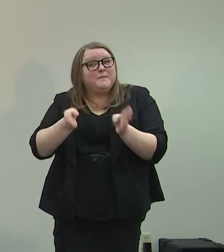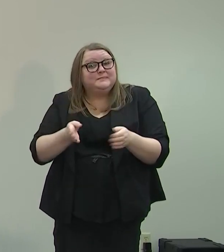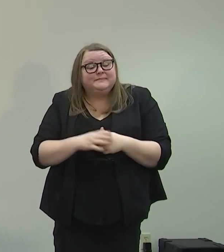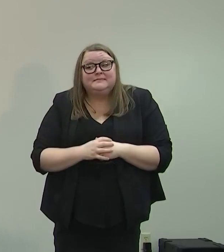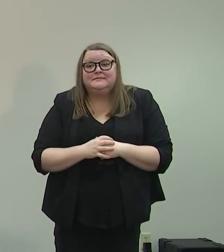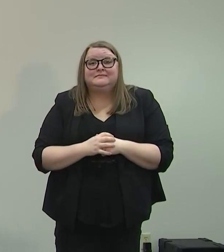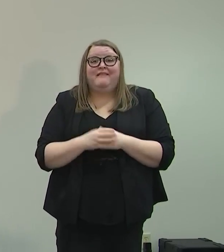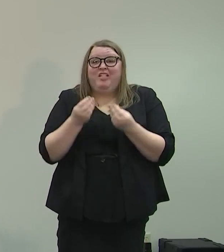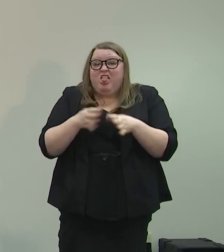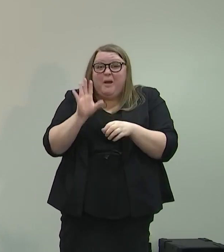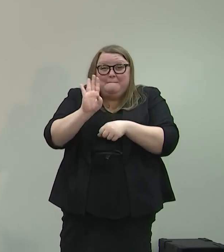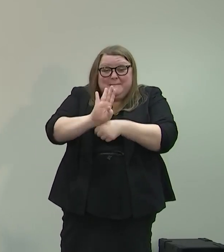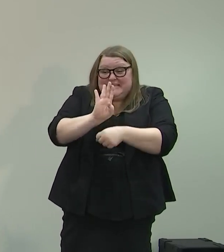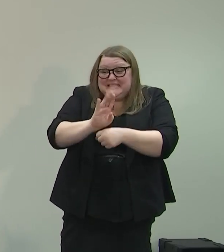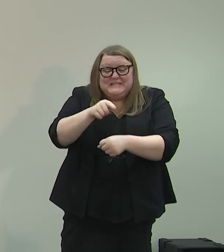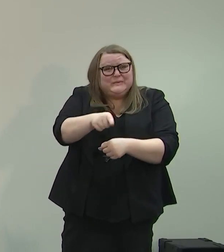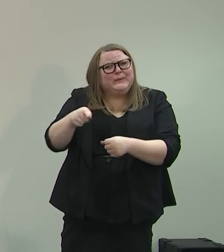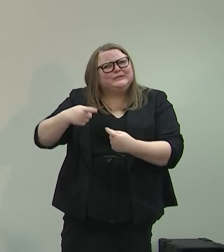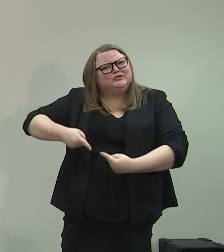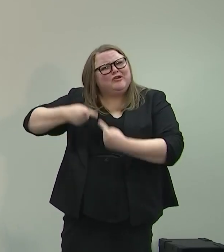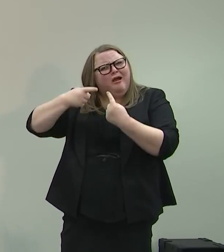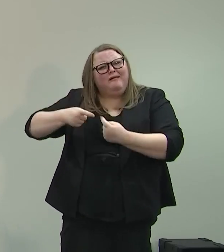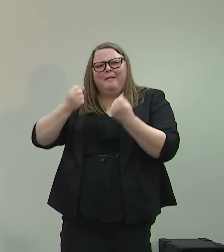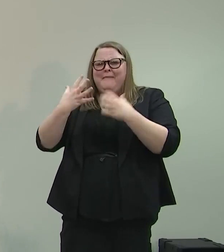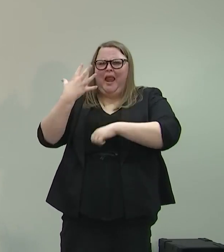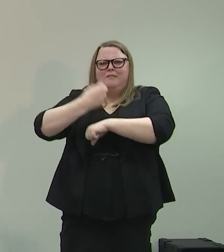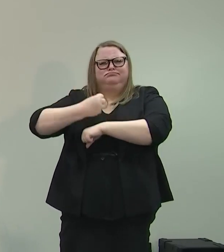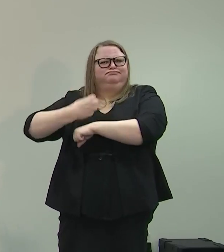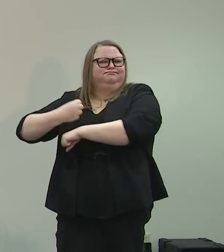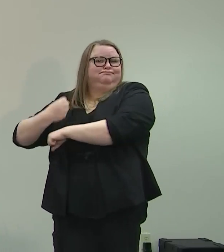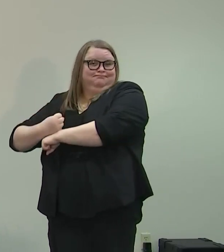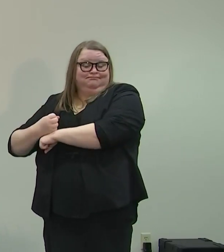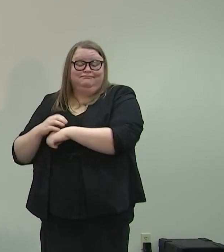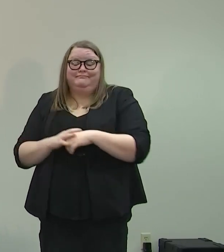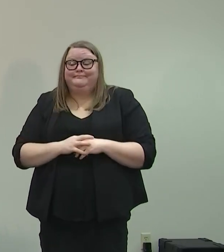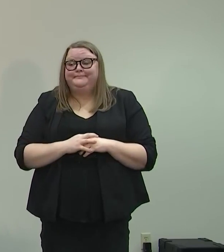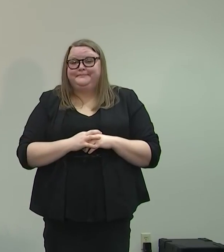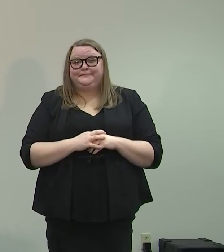Businesses continue to struggle, and many of them have been forced to close.